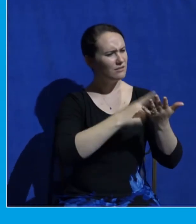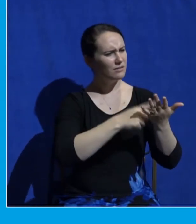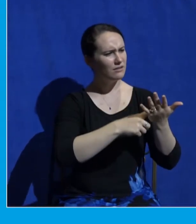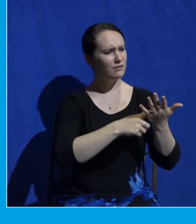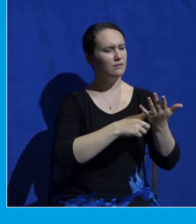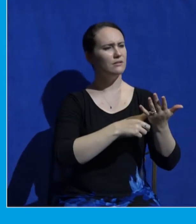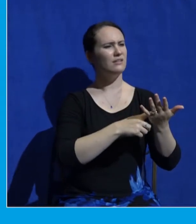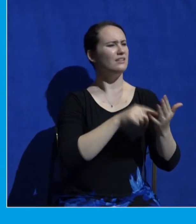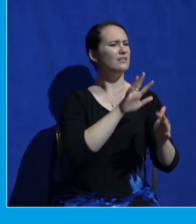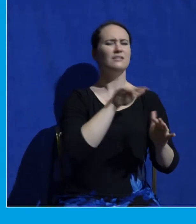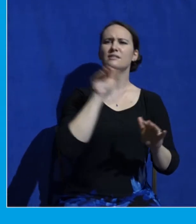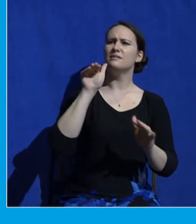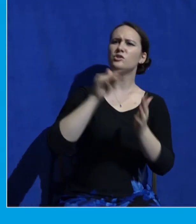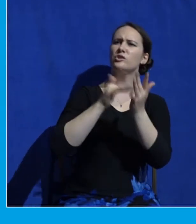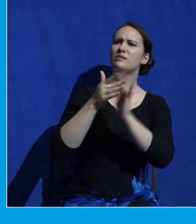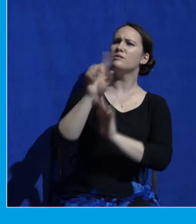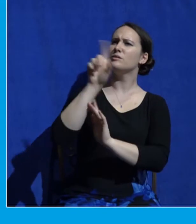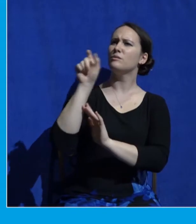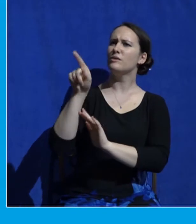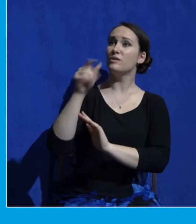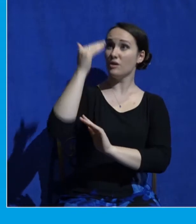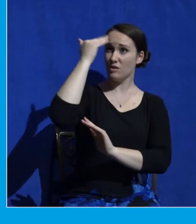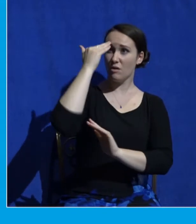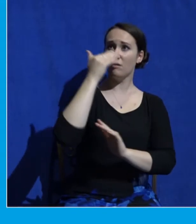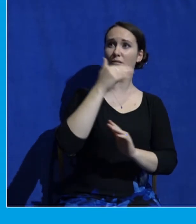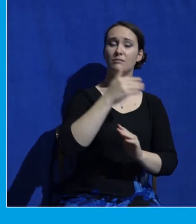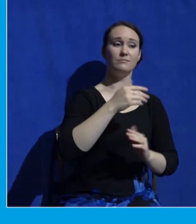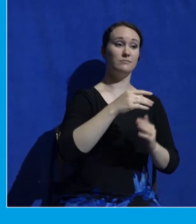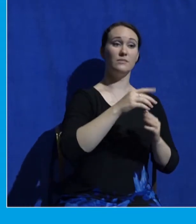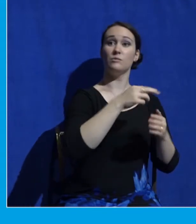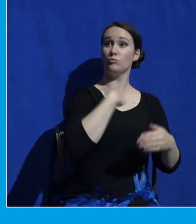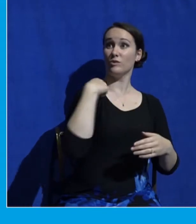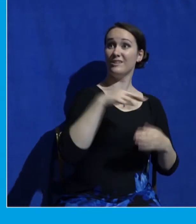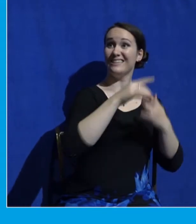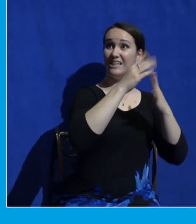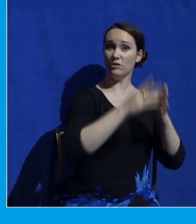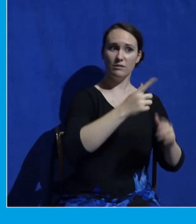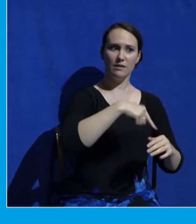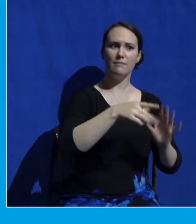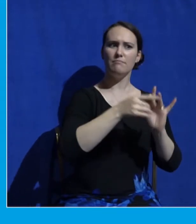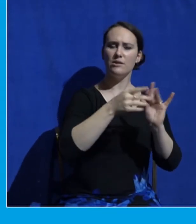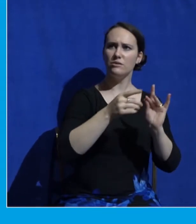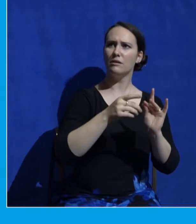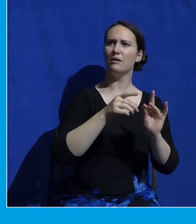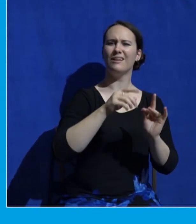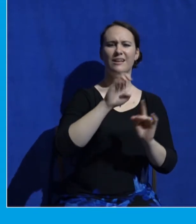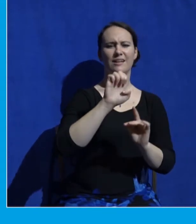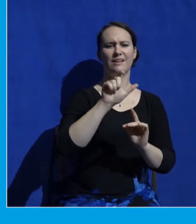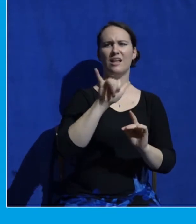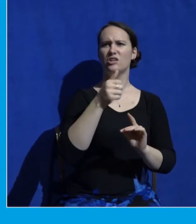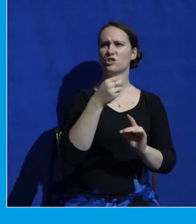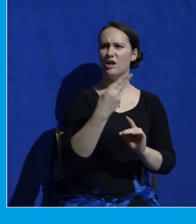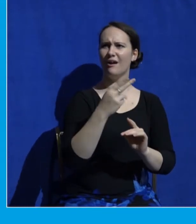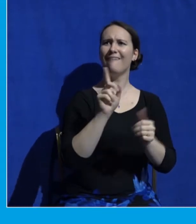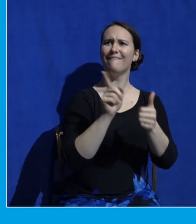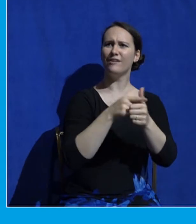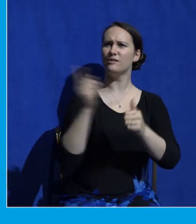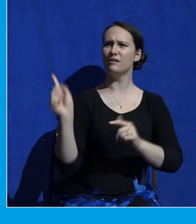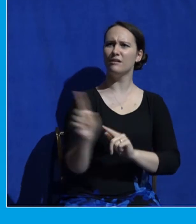He said to them, Elijah does come first to restore all things. And how is it written? The Son of Man that he should suffer many things and be treated